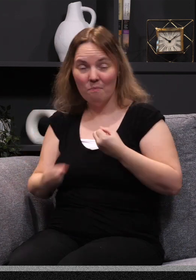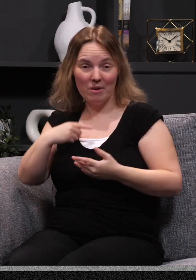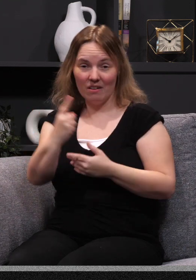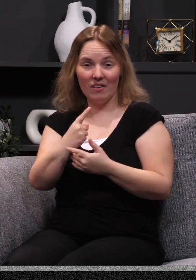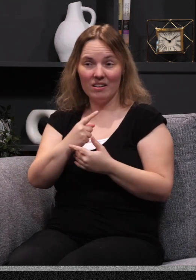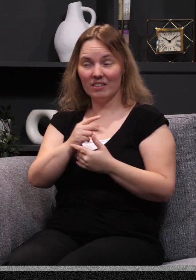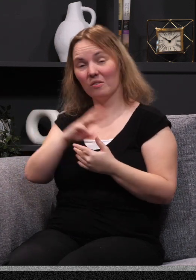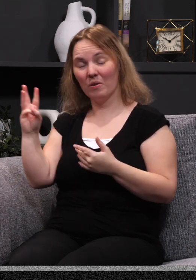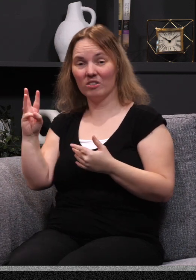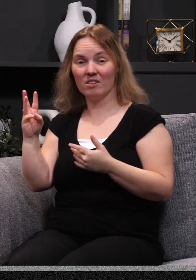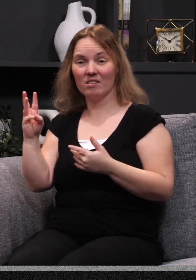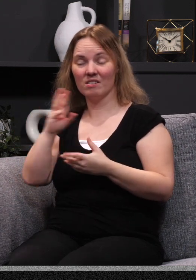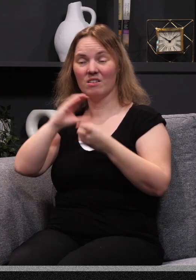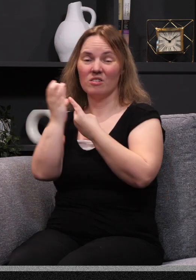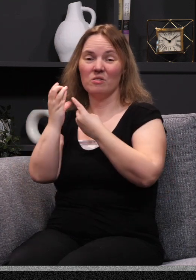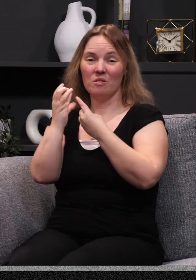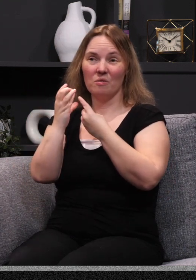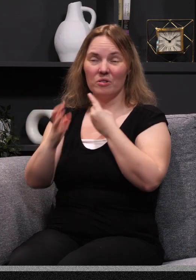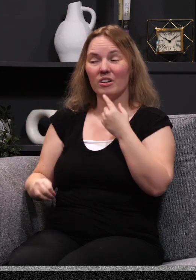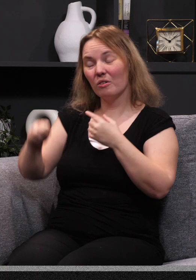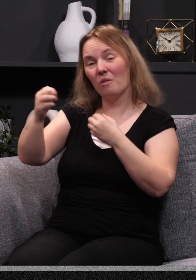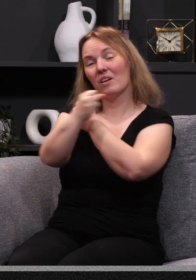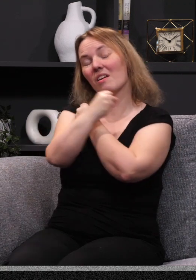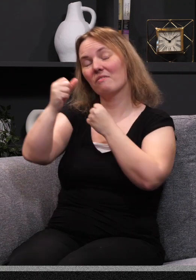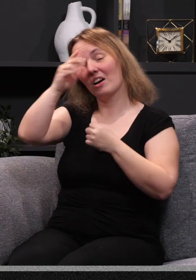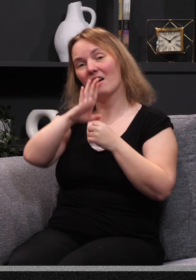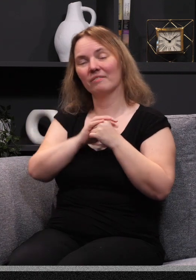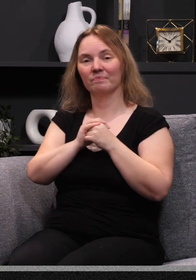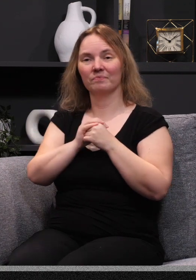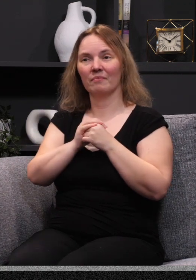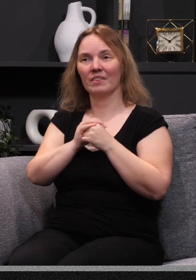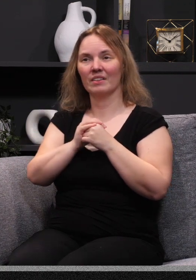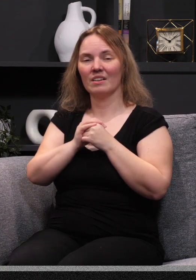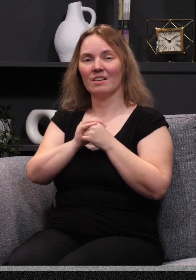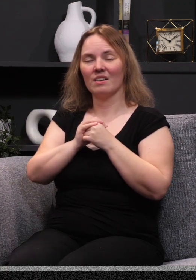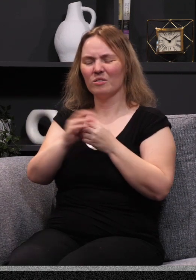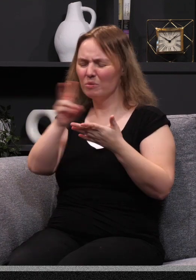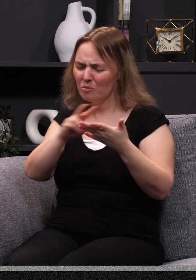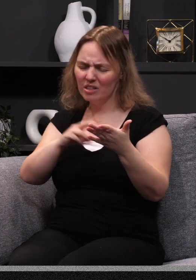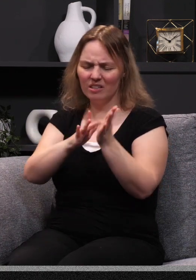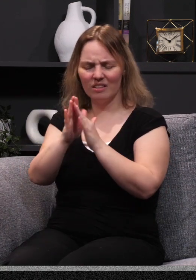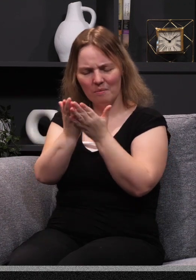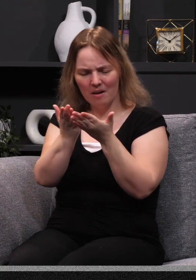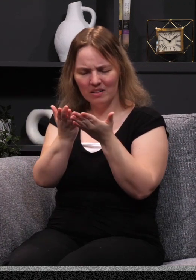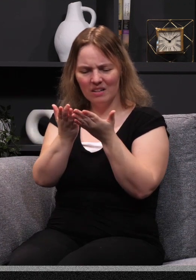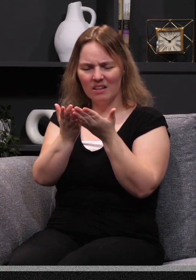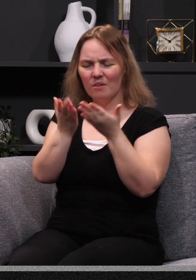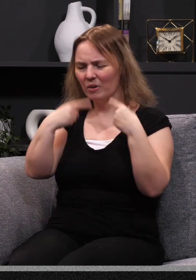I think for many of us in the Western culture, at least, we try to grow in our love for God. And so we read the Word or